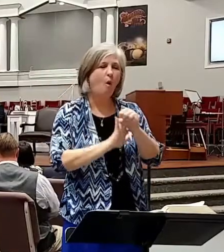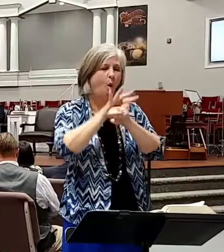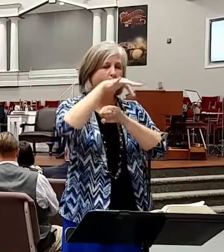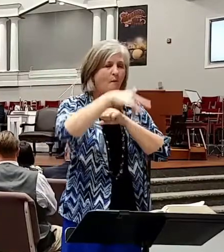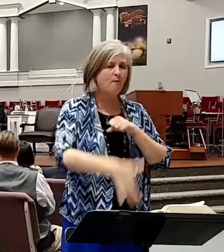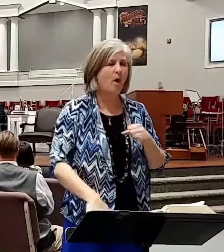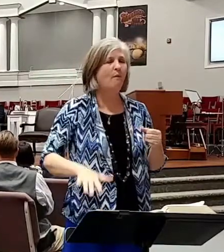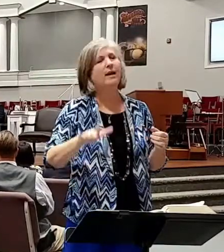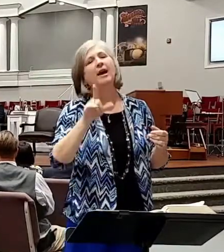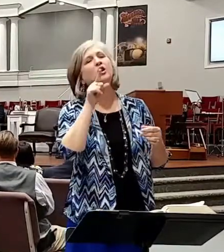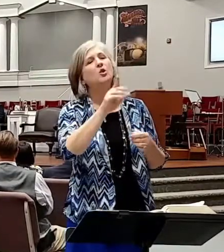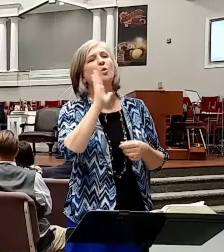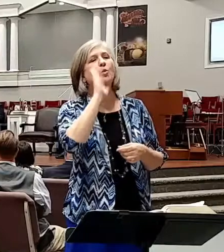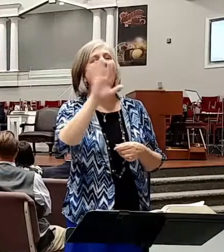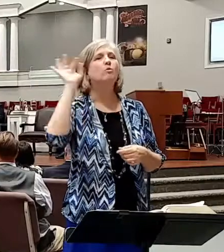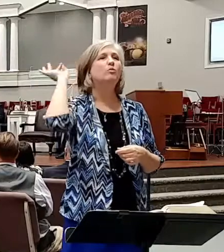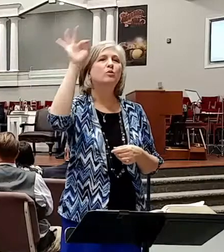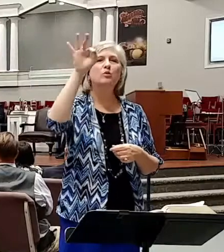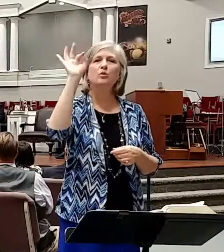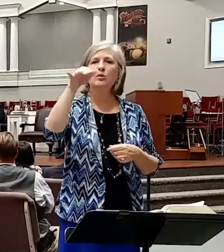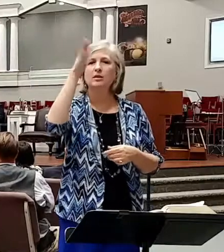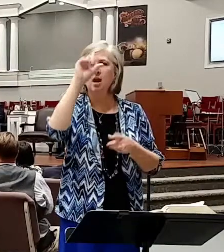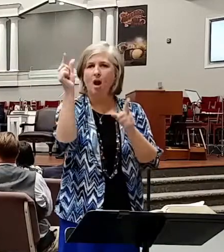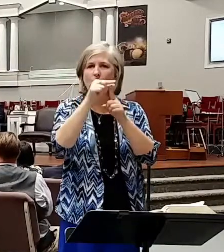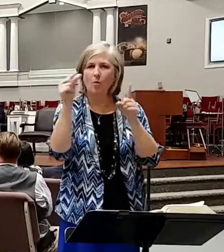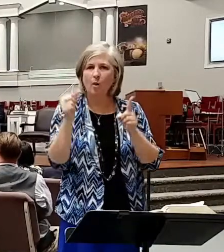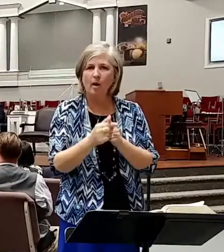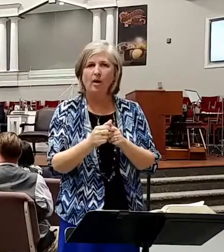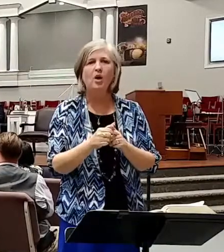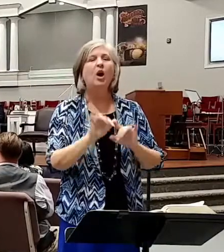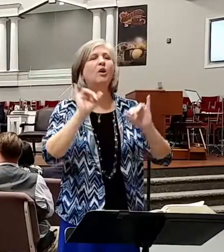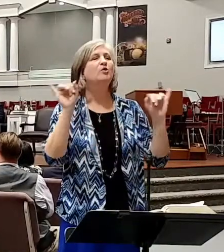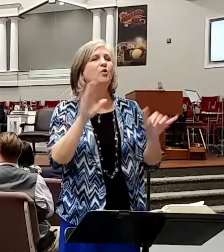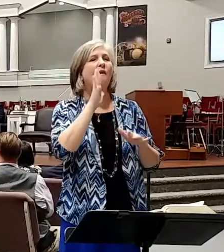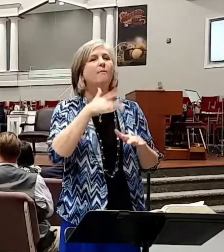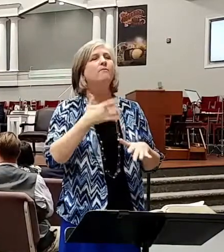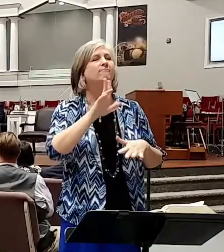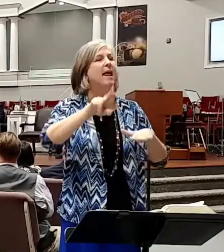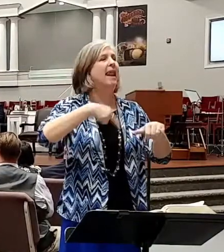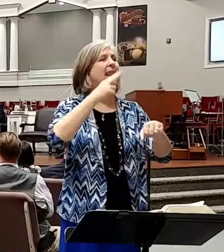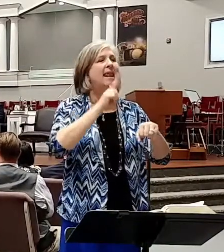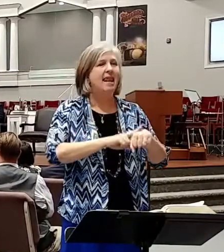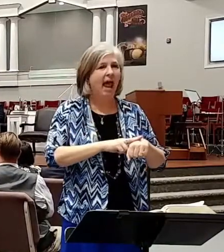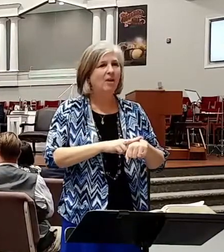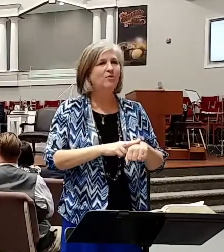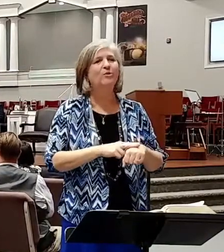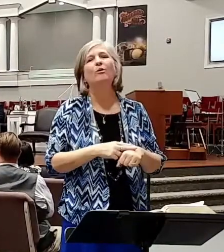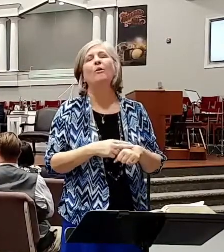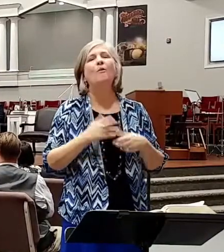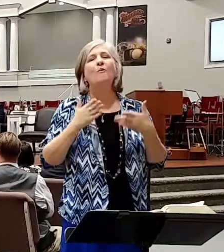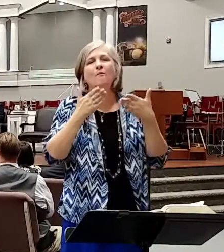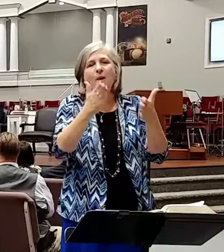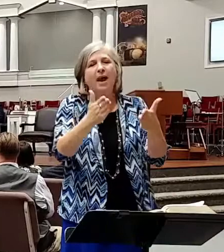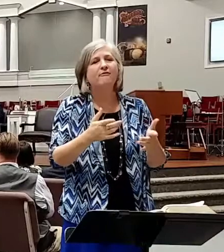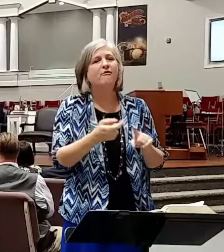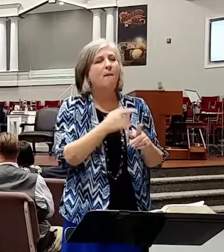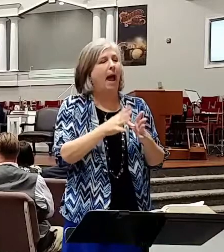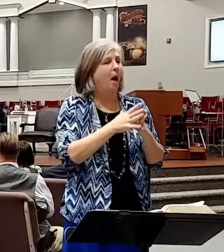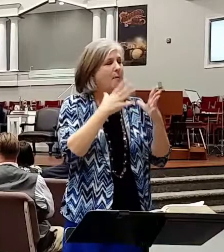you will preach the word it'll just be a natural growth out of how much this book should mean